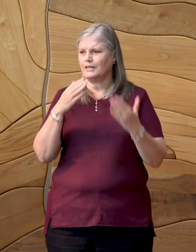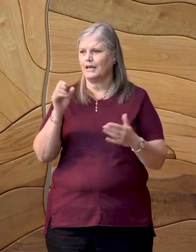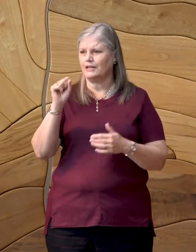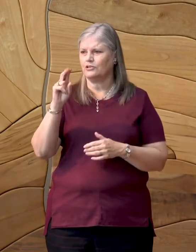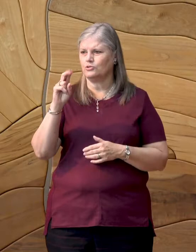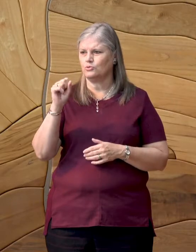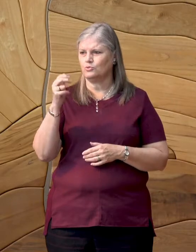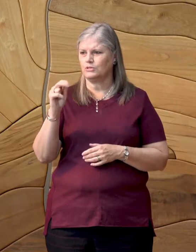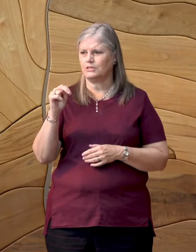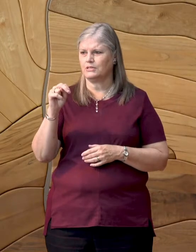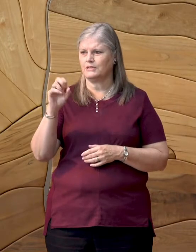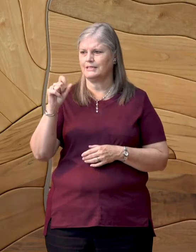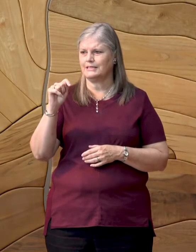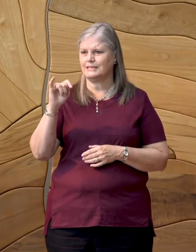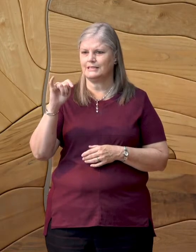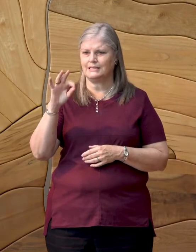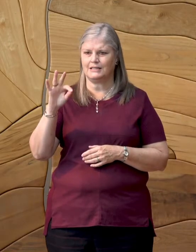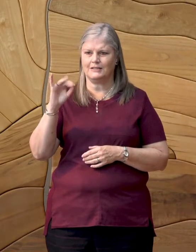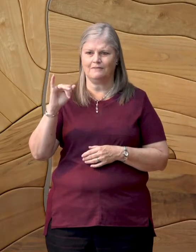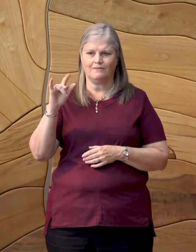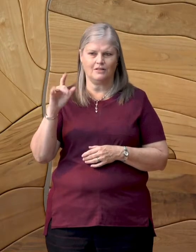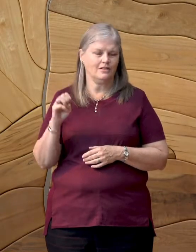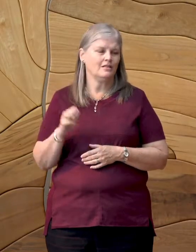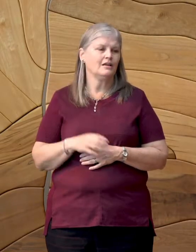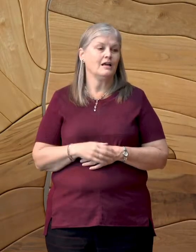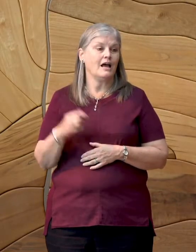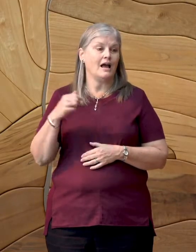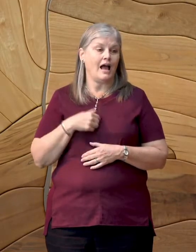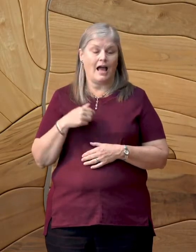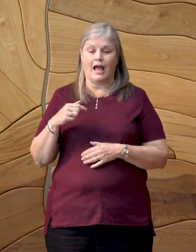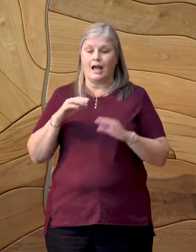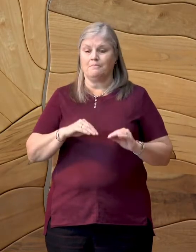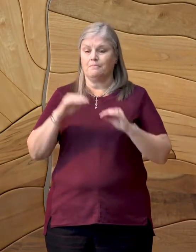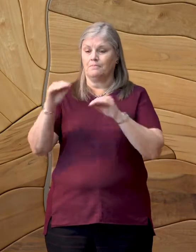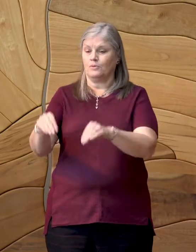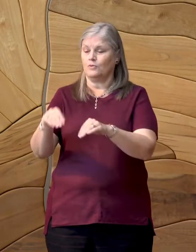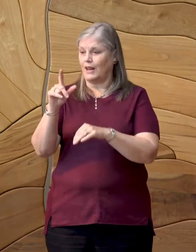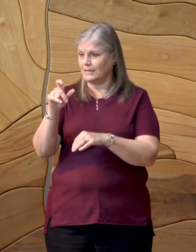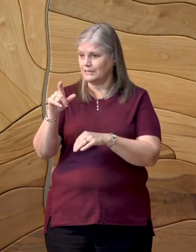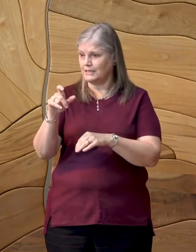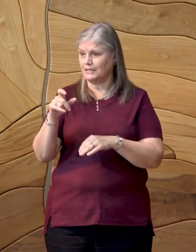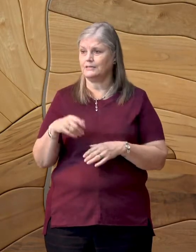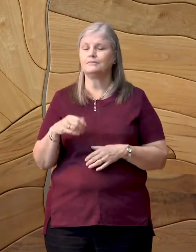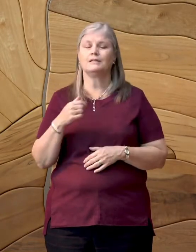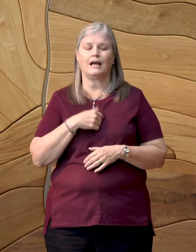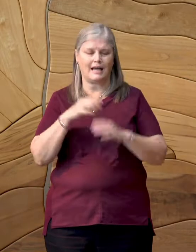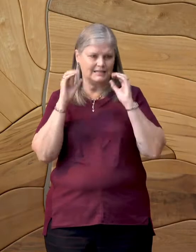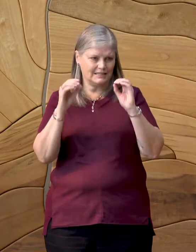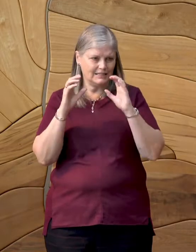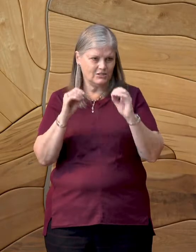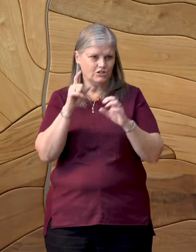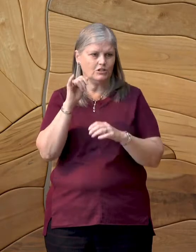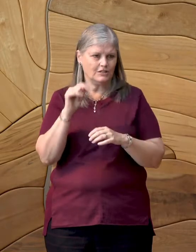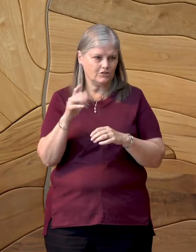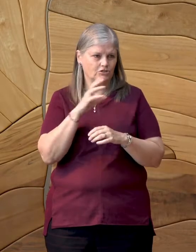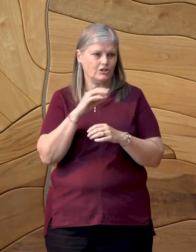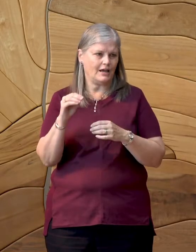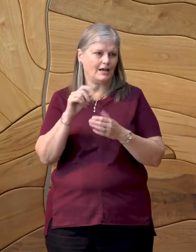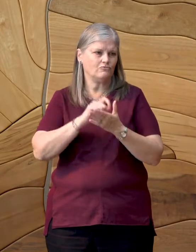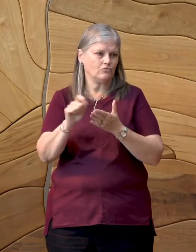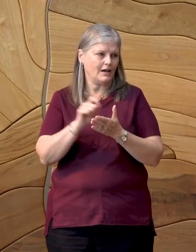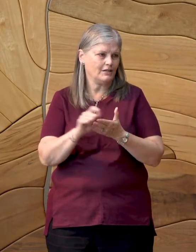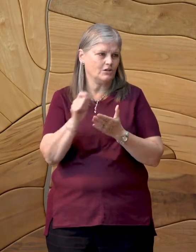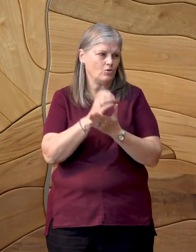Susan Stimple. By the time I moved to Lexington, I had been teaching literature and writing courses for 14